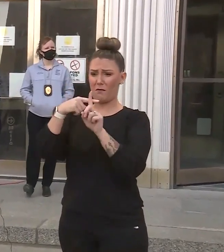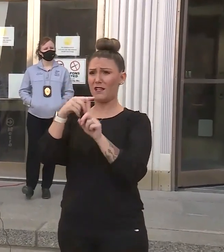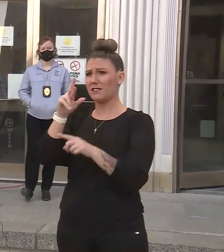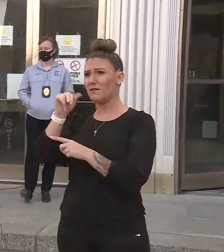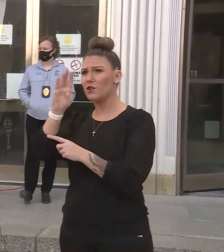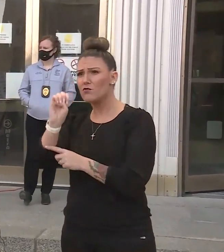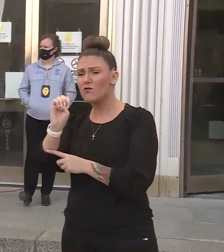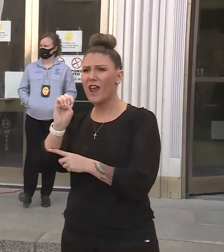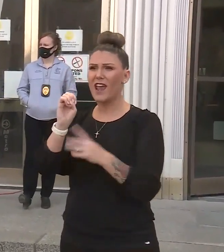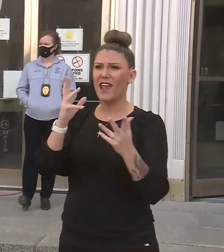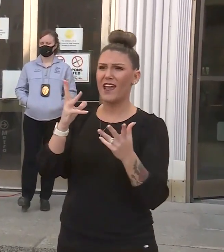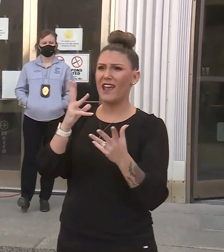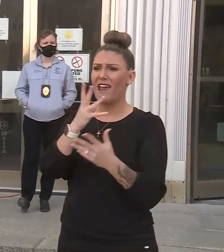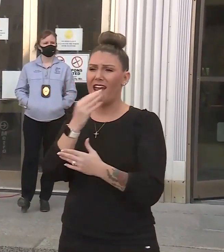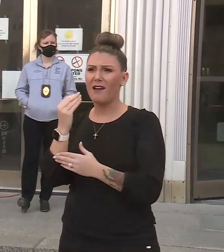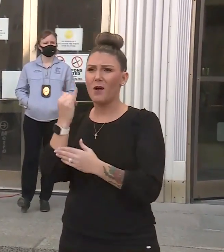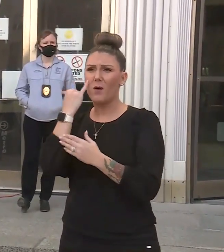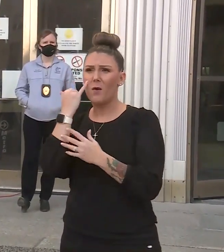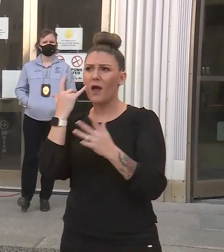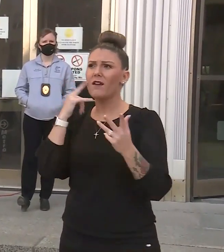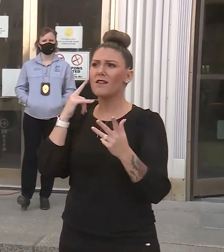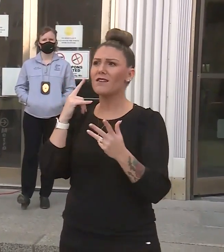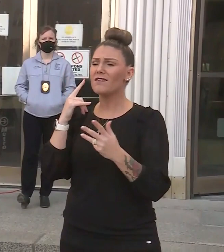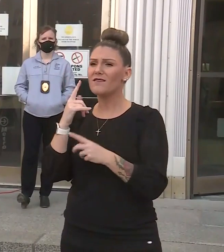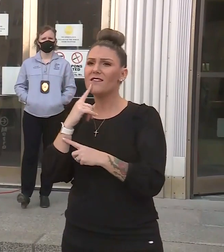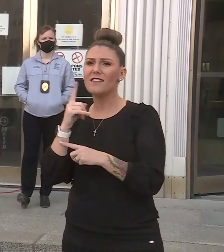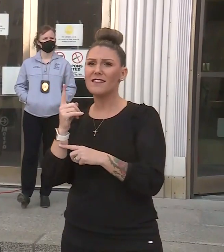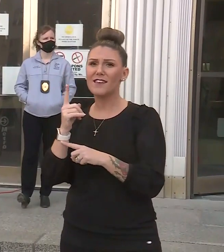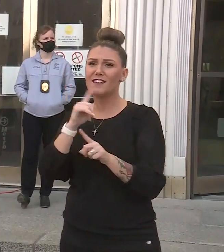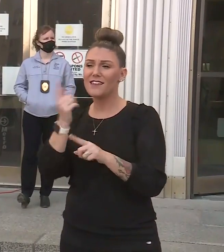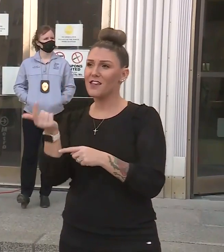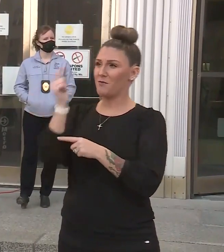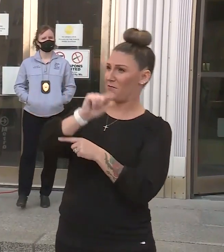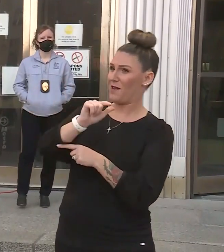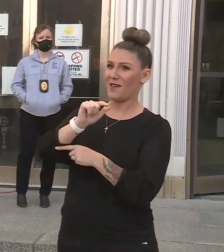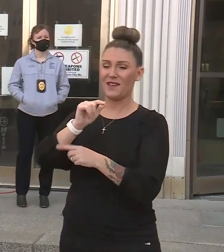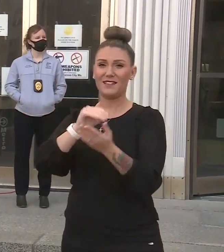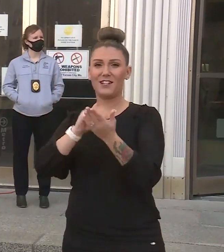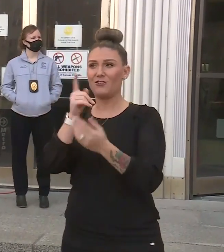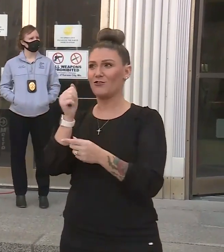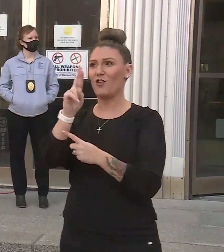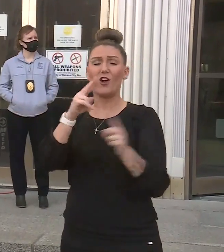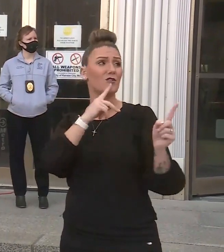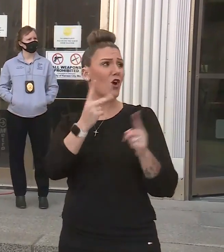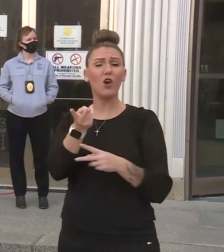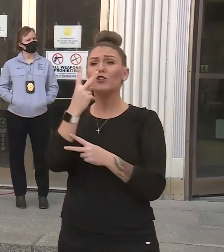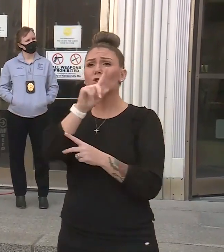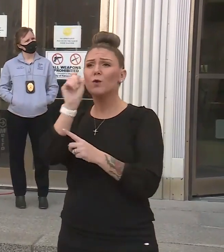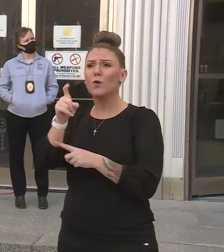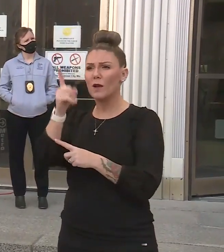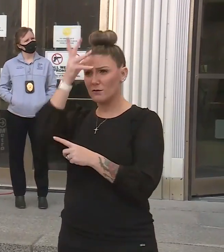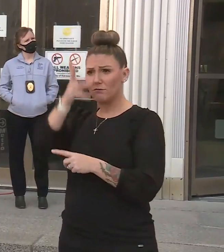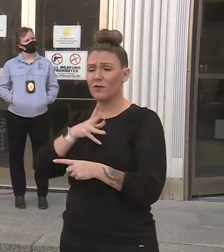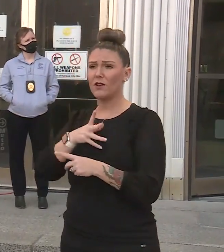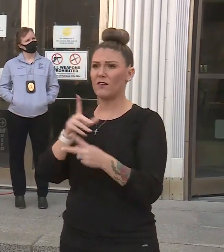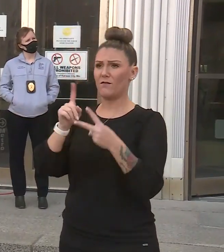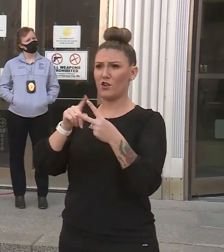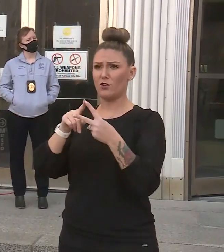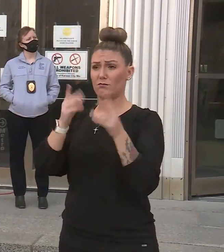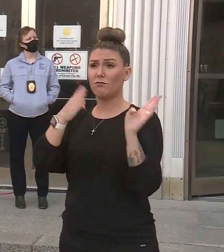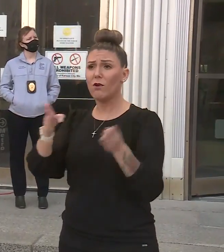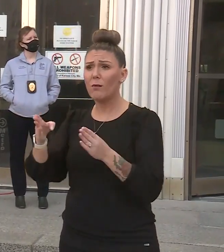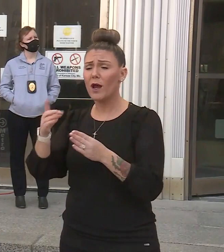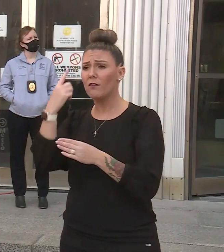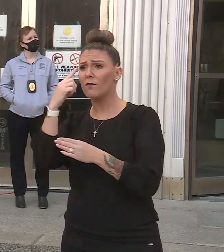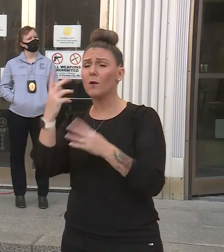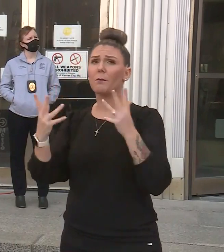and why that's a big player in this? If they hear my last question, then I'll just switch over to Dr. Archer and say yes. The first one is are you guys prepared